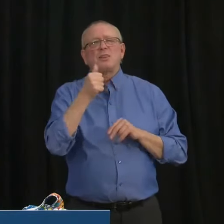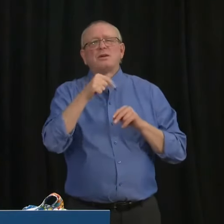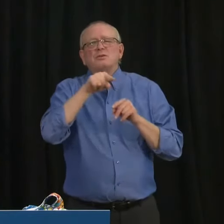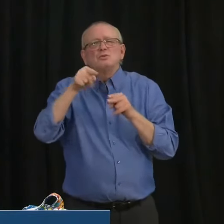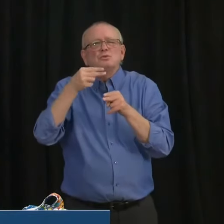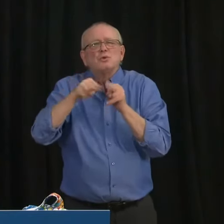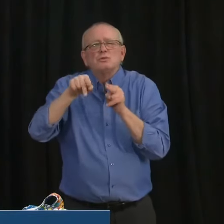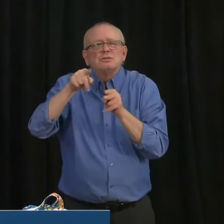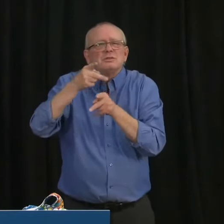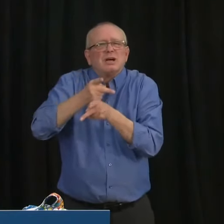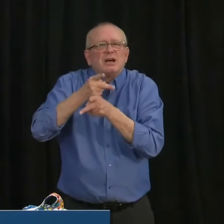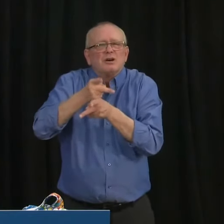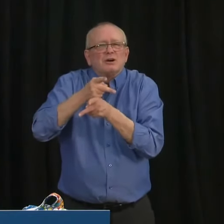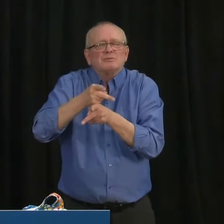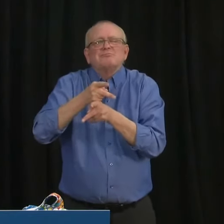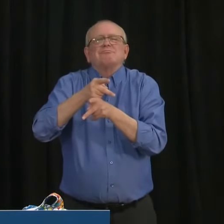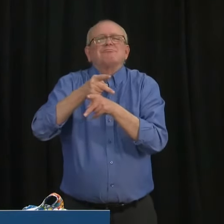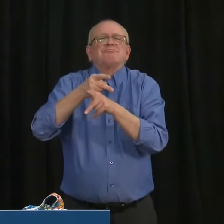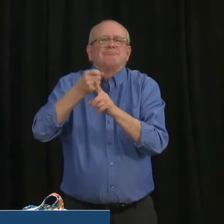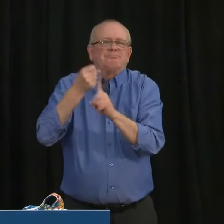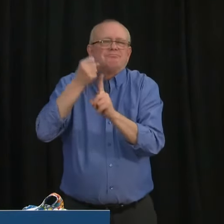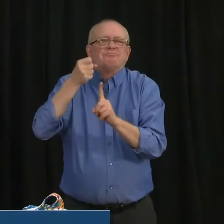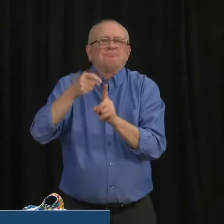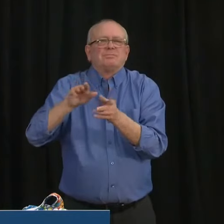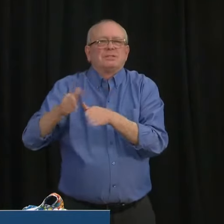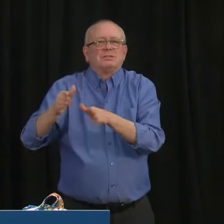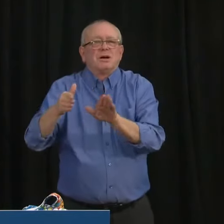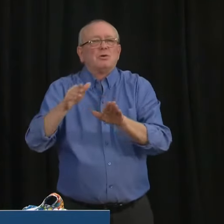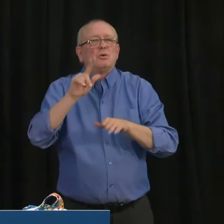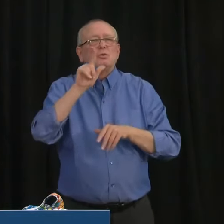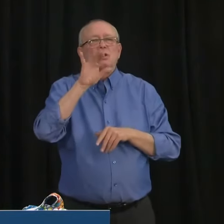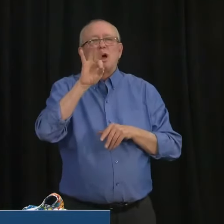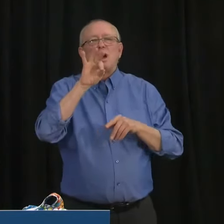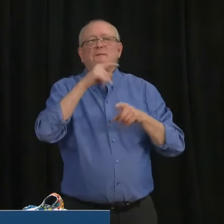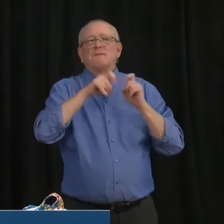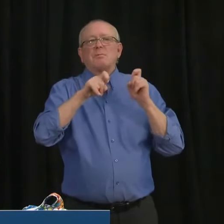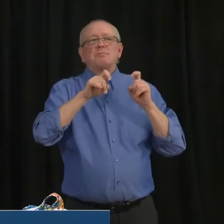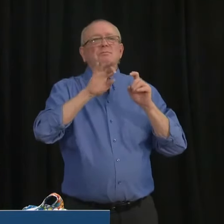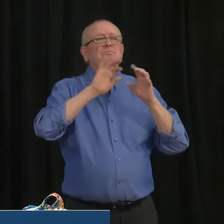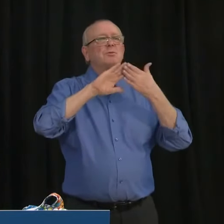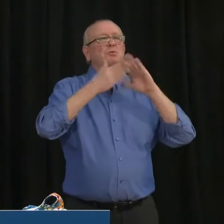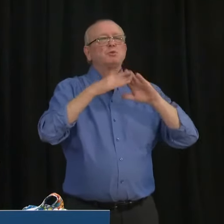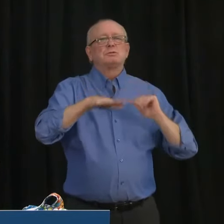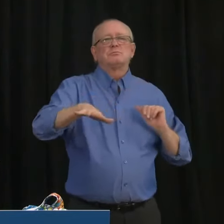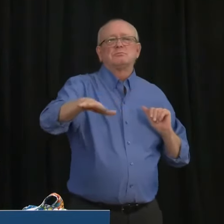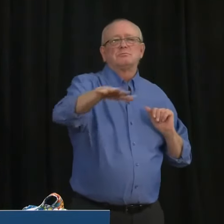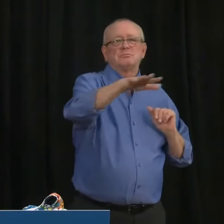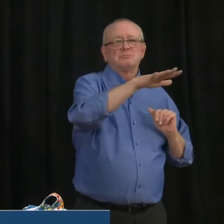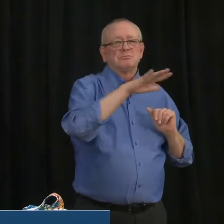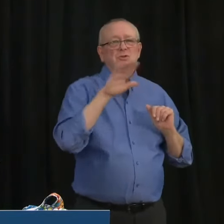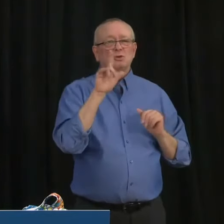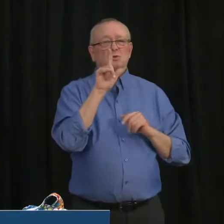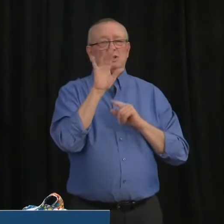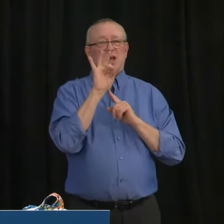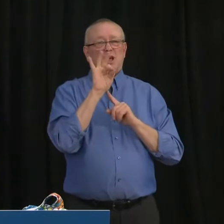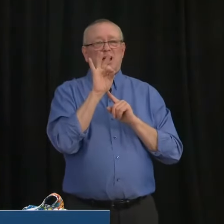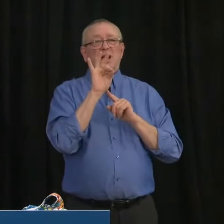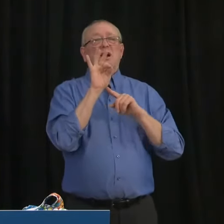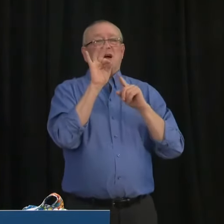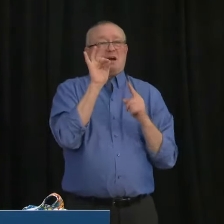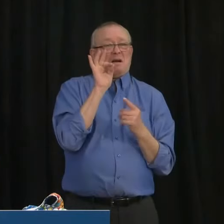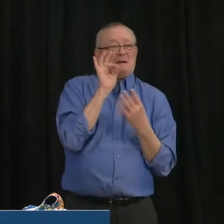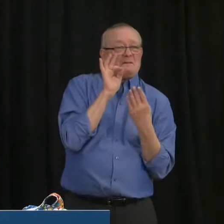29 were acquired in the community. Of the community acquired cases 14 were under the age of 70.